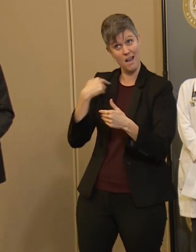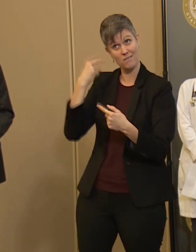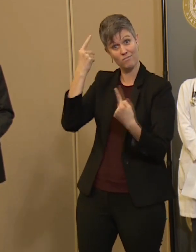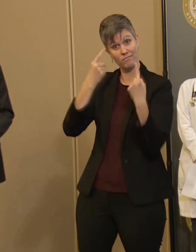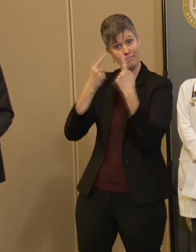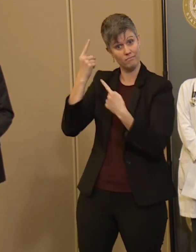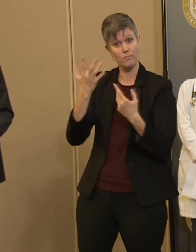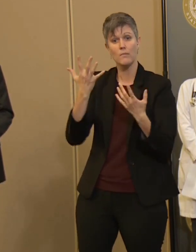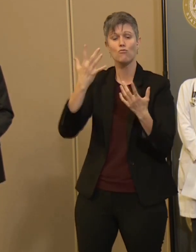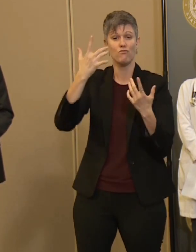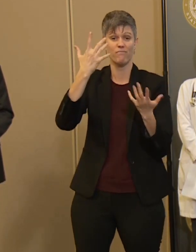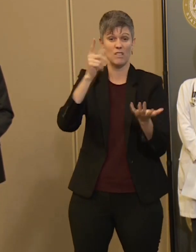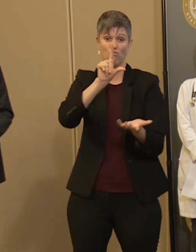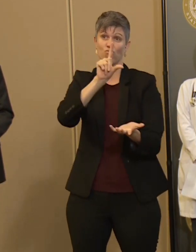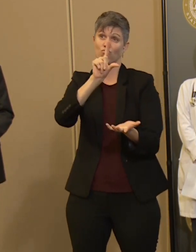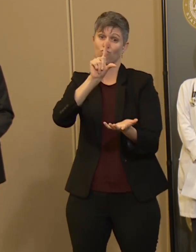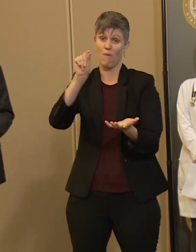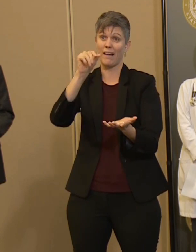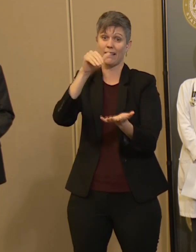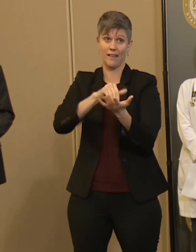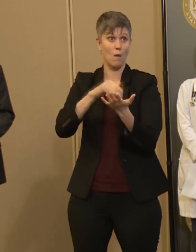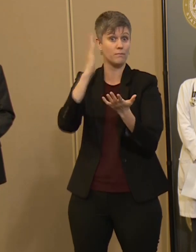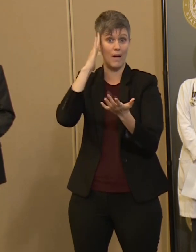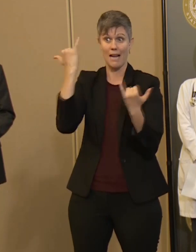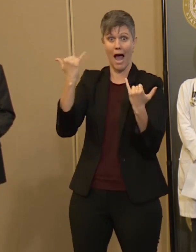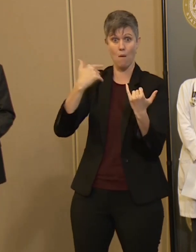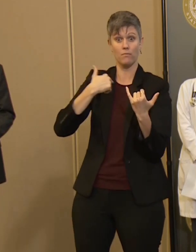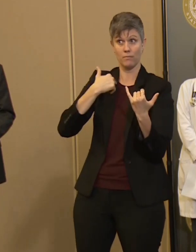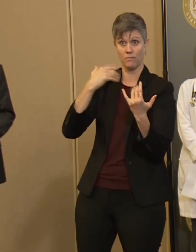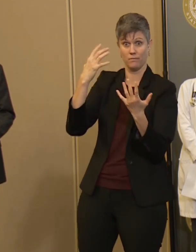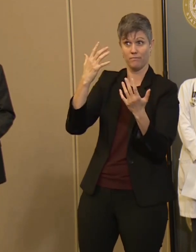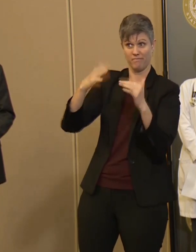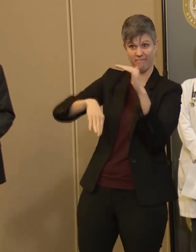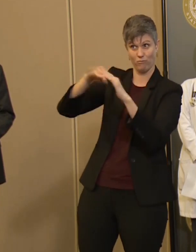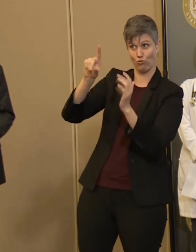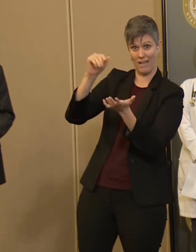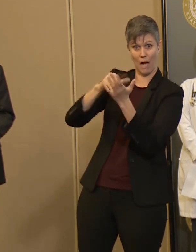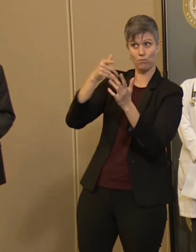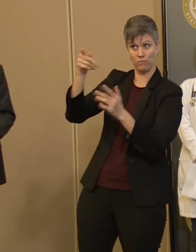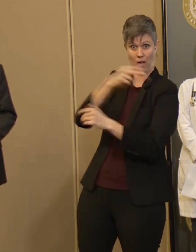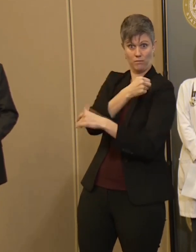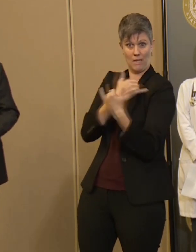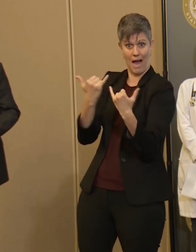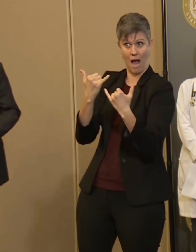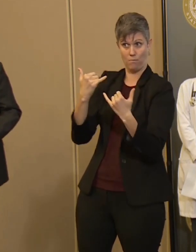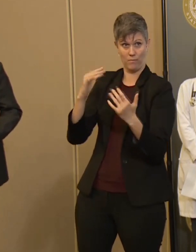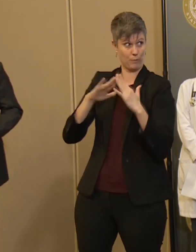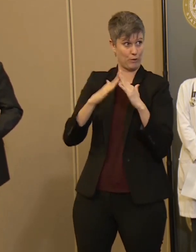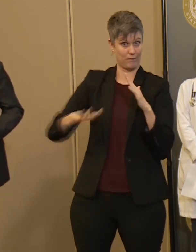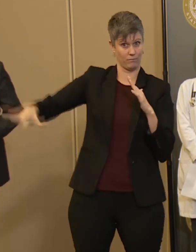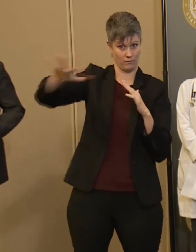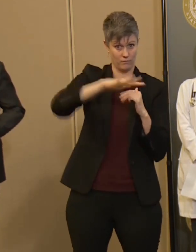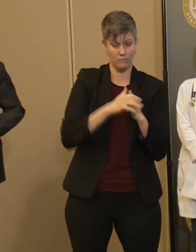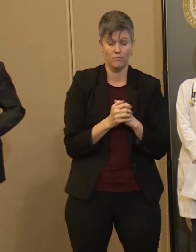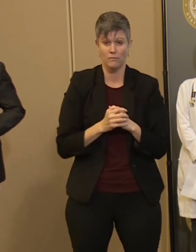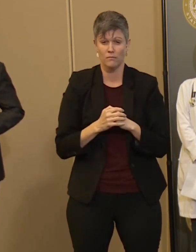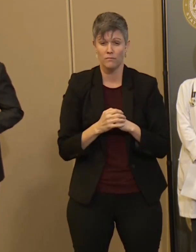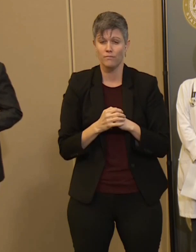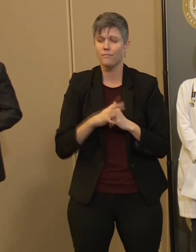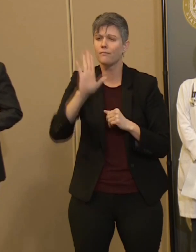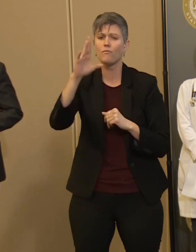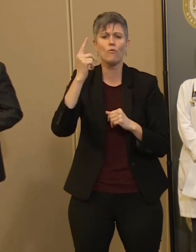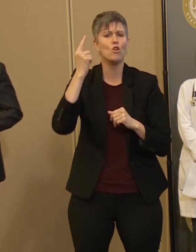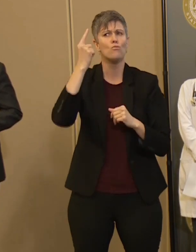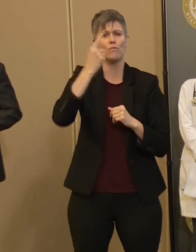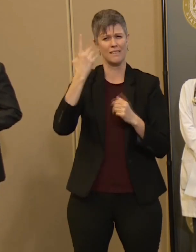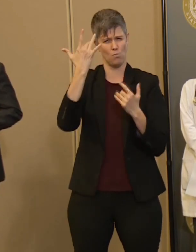20,000 hospital beds a day for our community alone. And I bring this up because